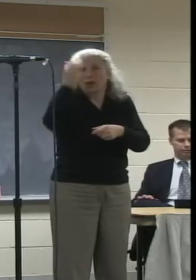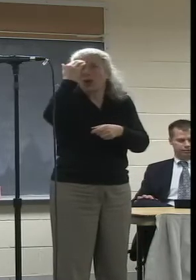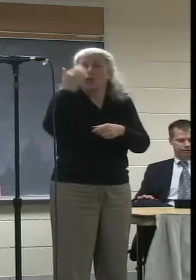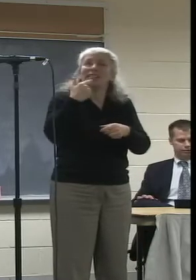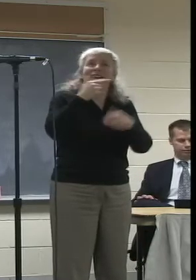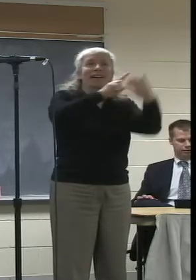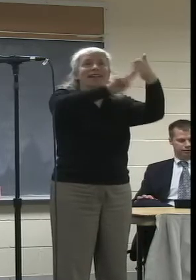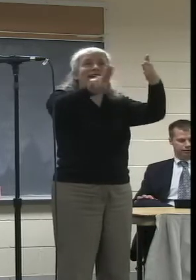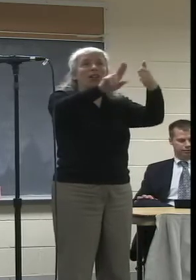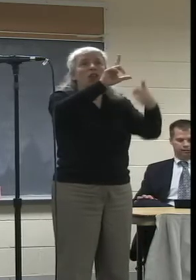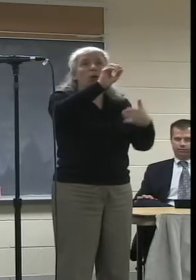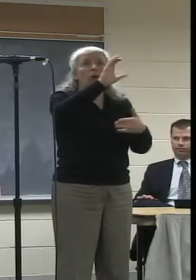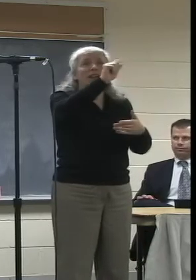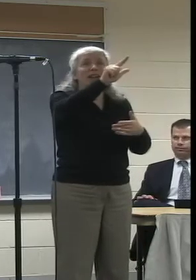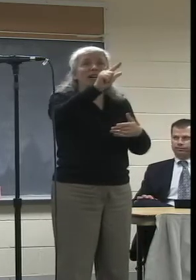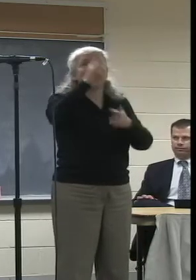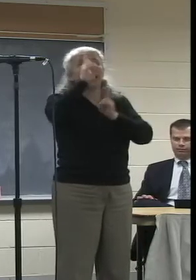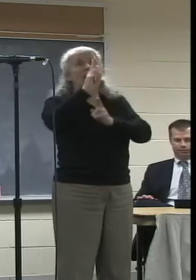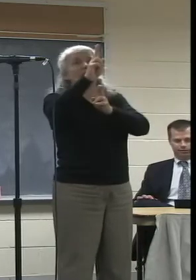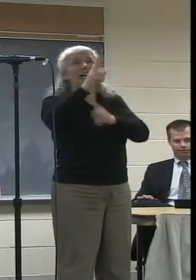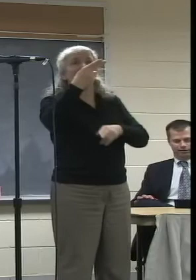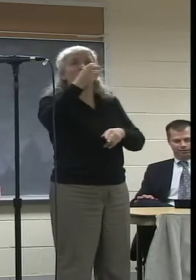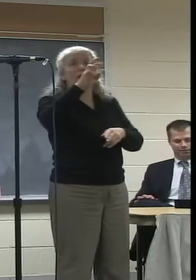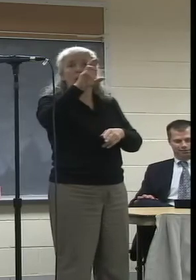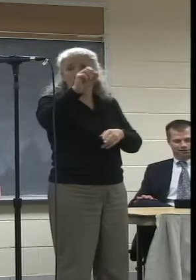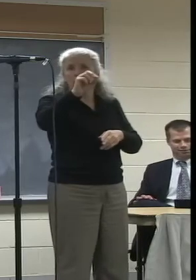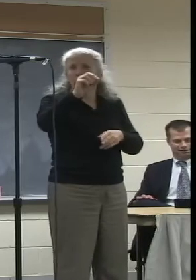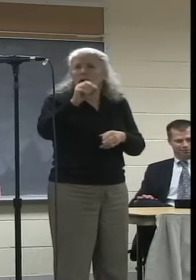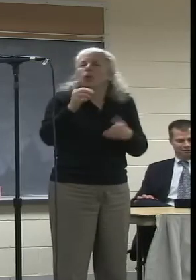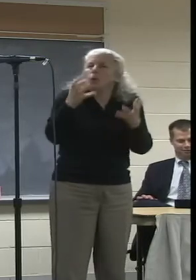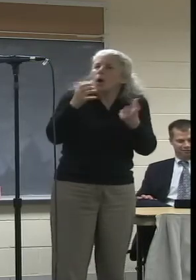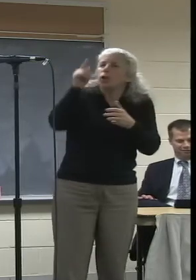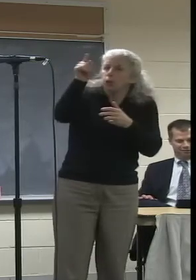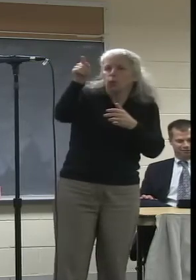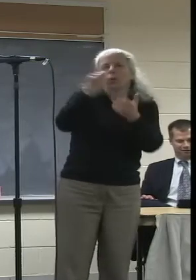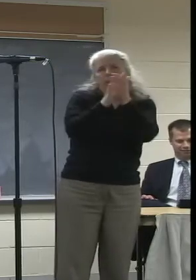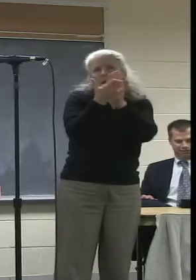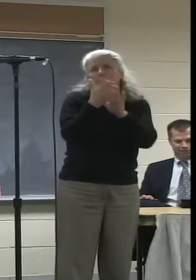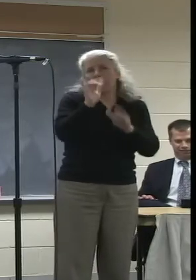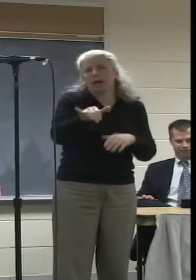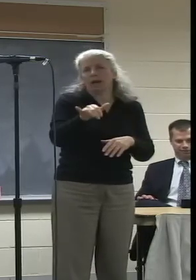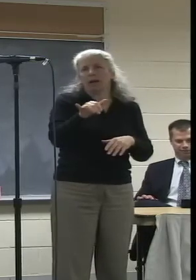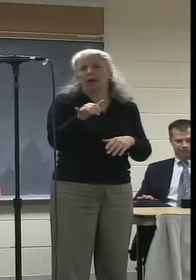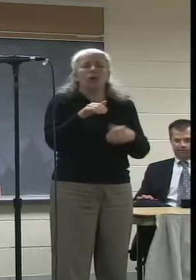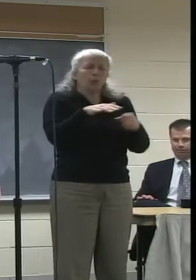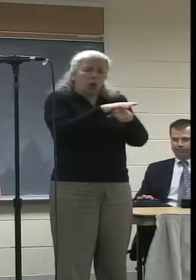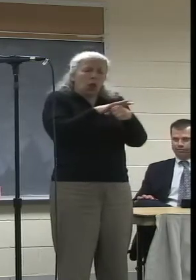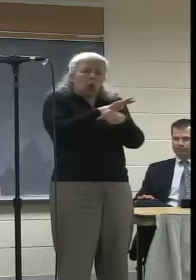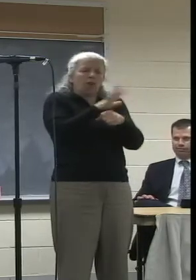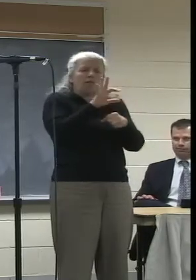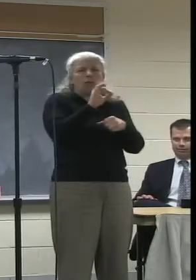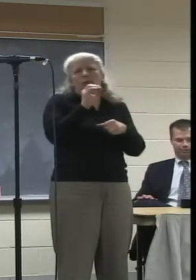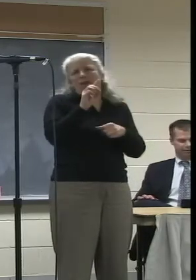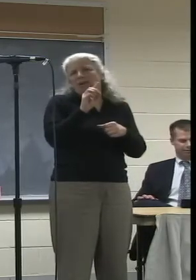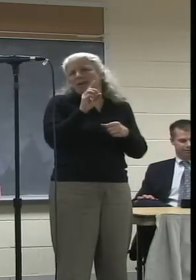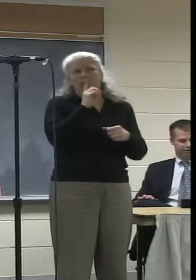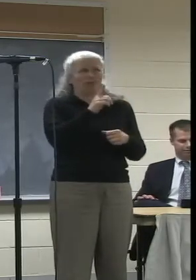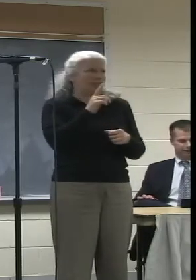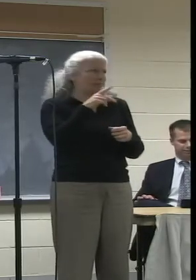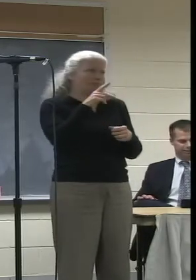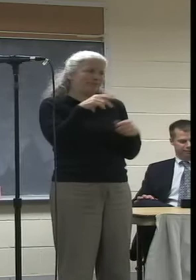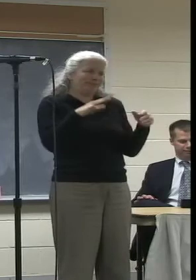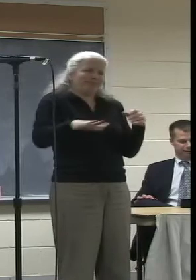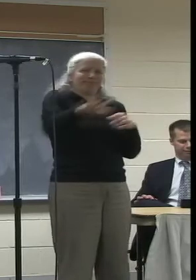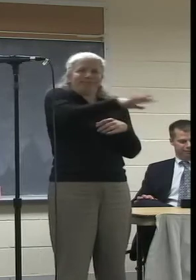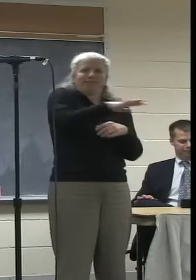And the concept in the local food movement, which we have a very strong bias in the Pioneer Valley for, it's